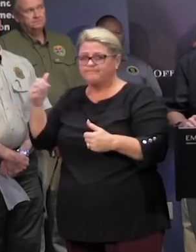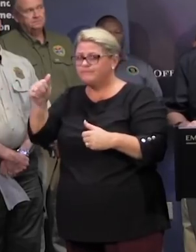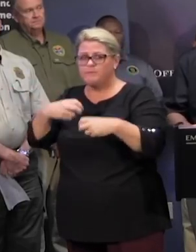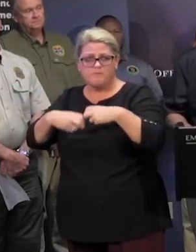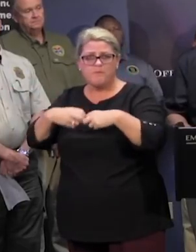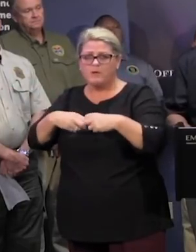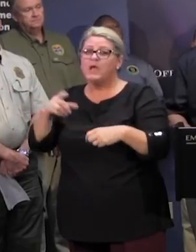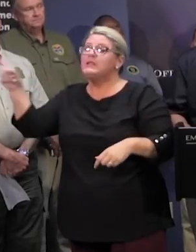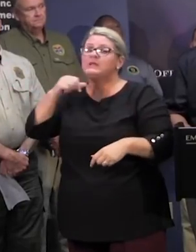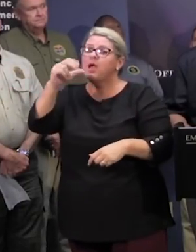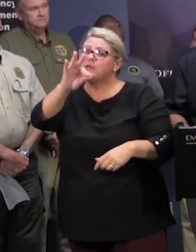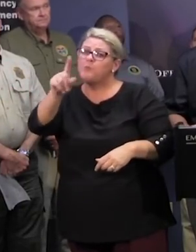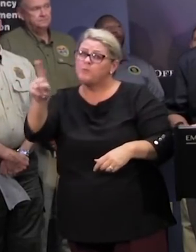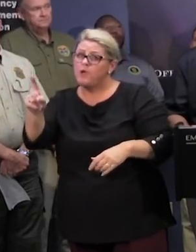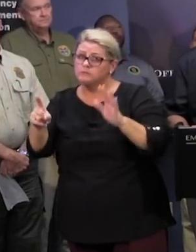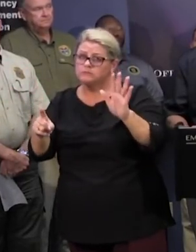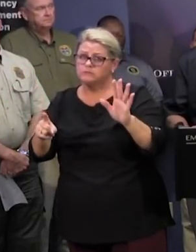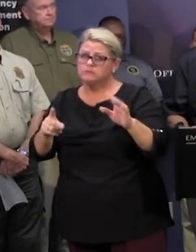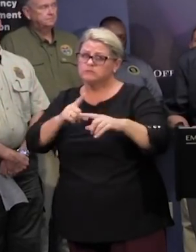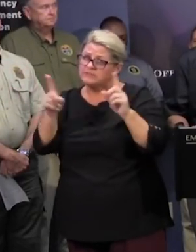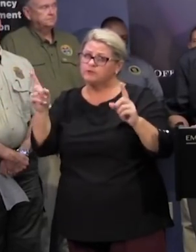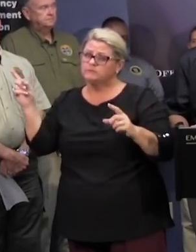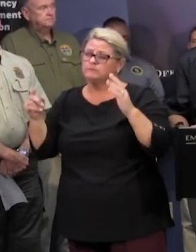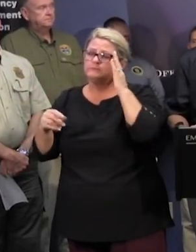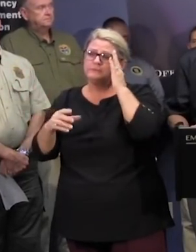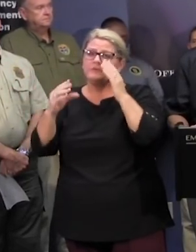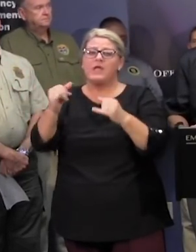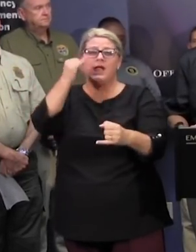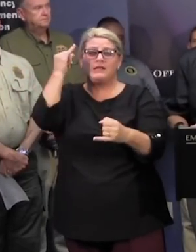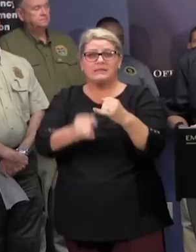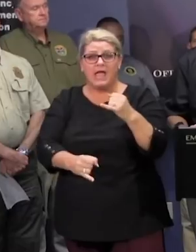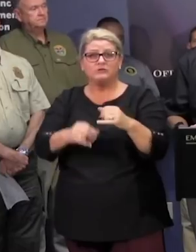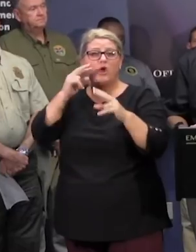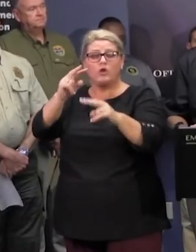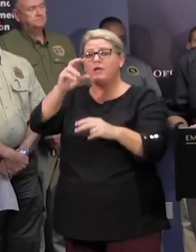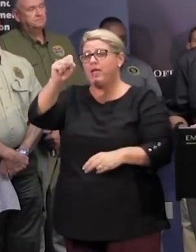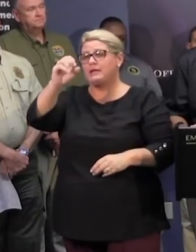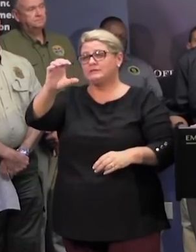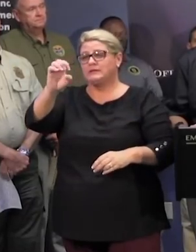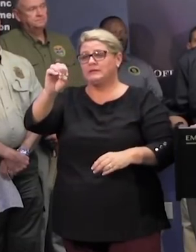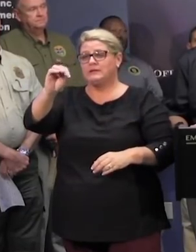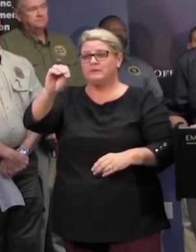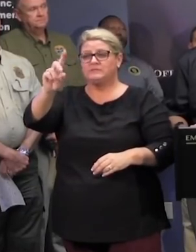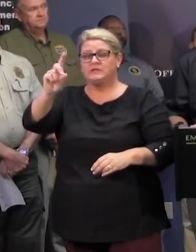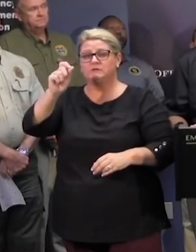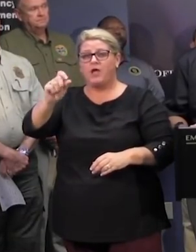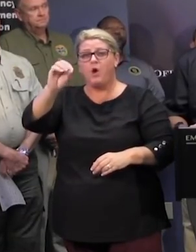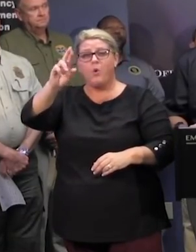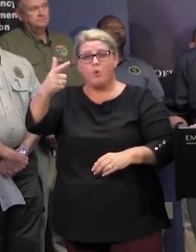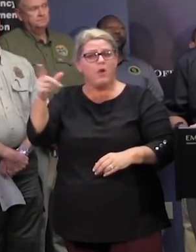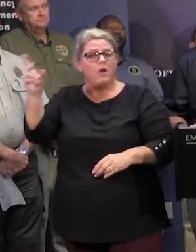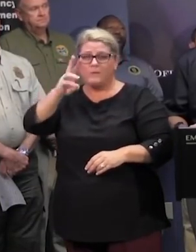but again it's not a 911 number and then lastly uh stay tuned to scemd.org our website that's got